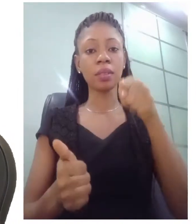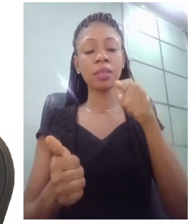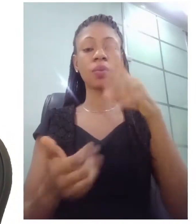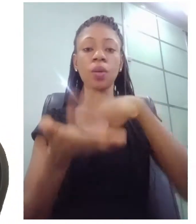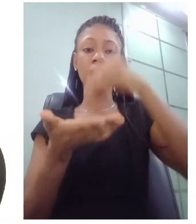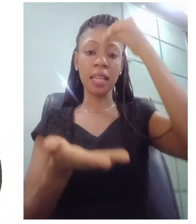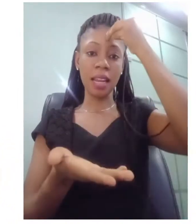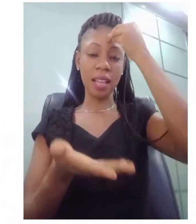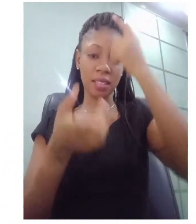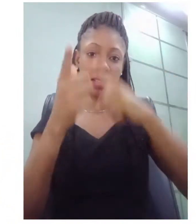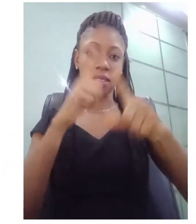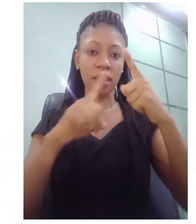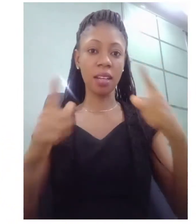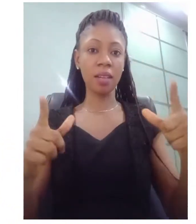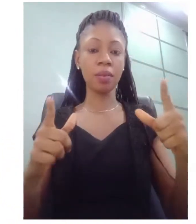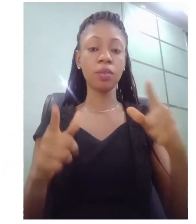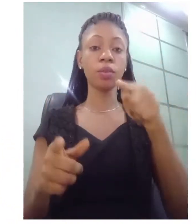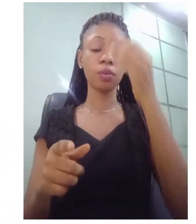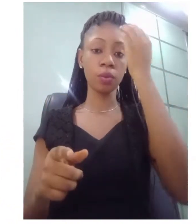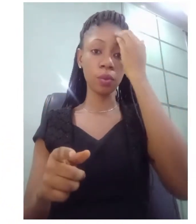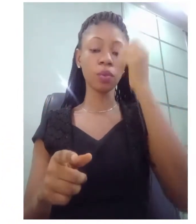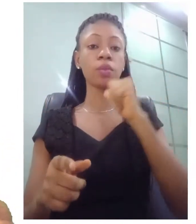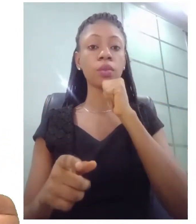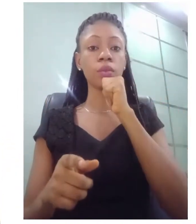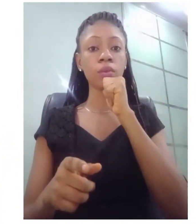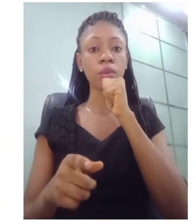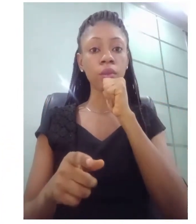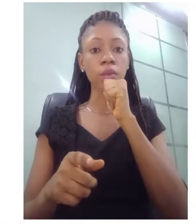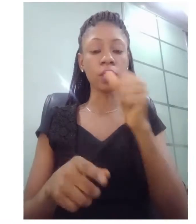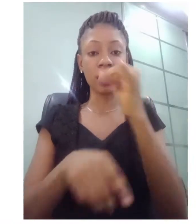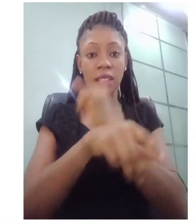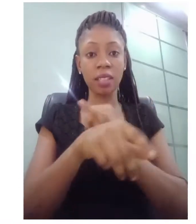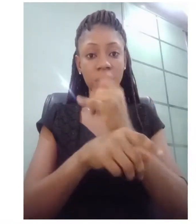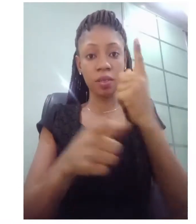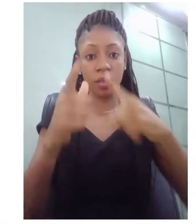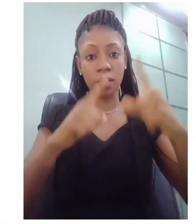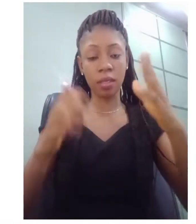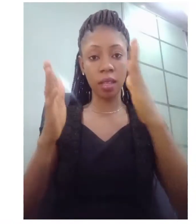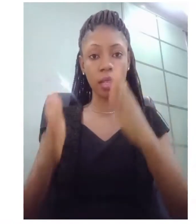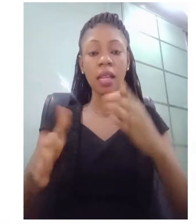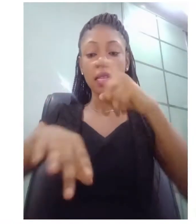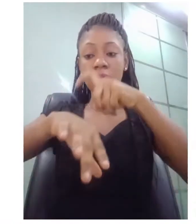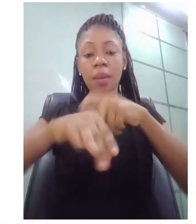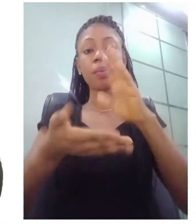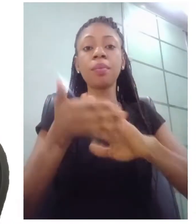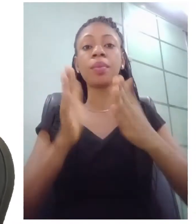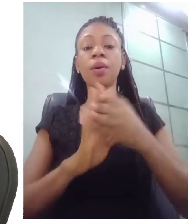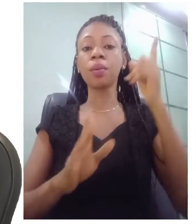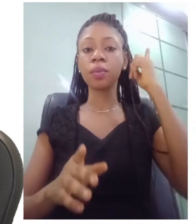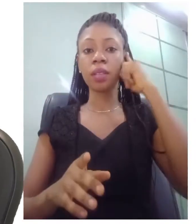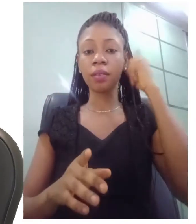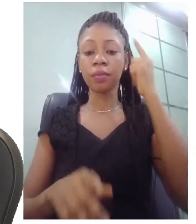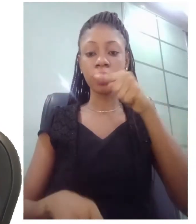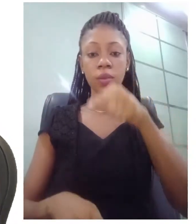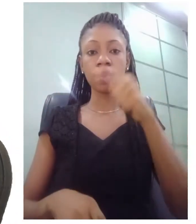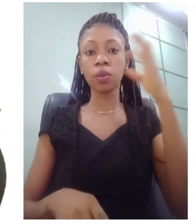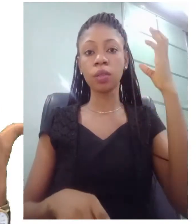she is not a native signer because by the time she became deaf, she was already hearing, she was already